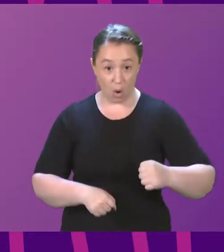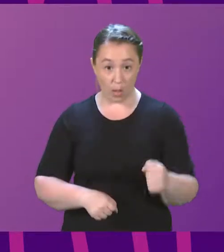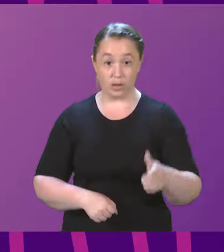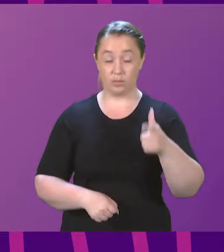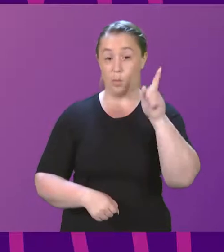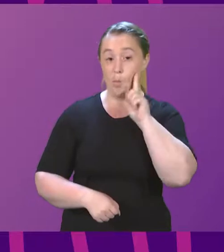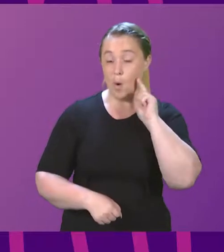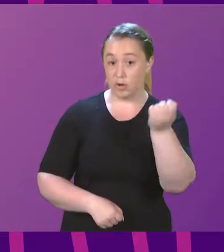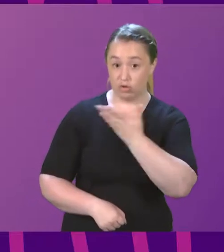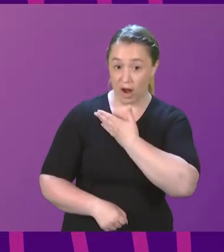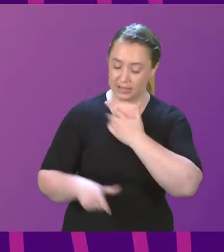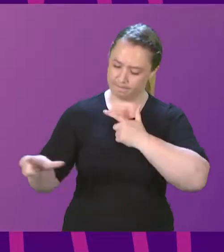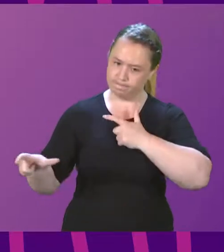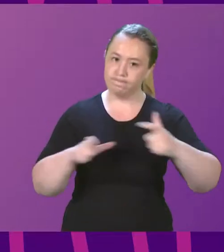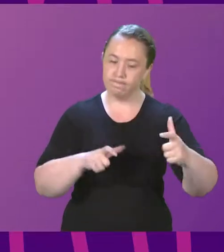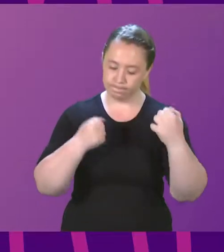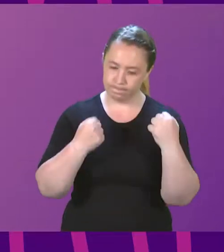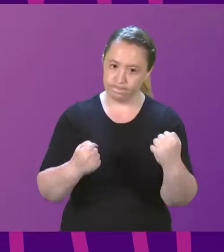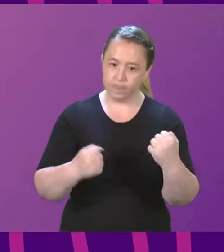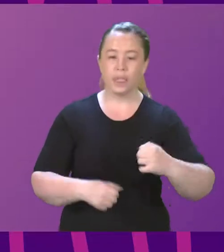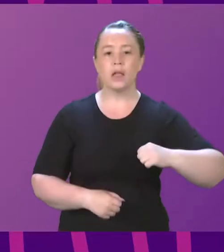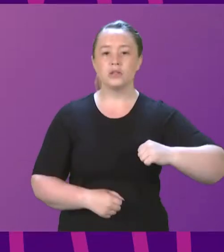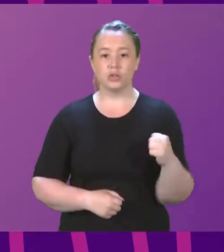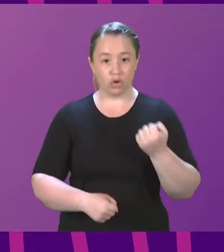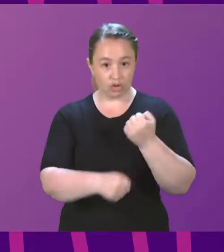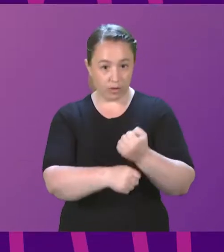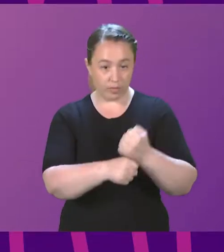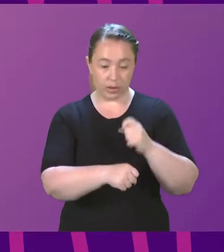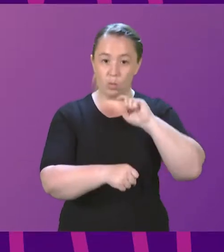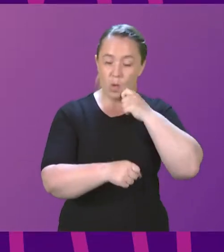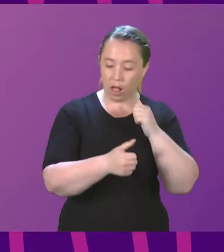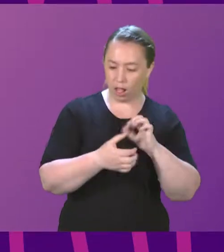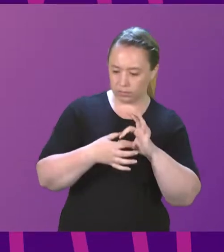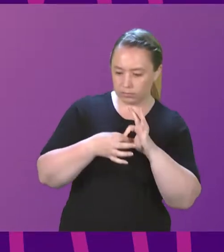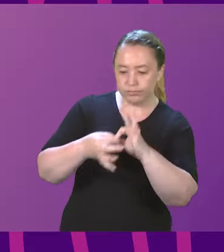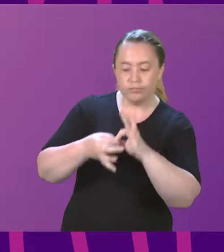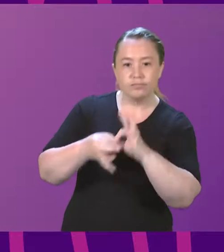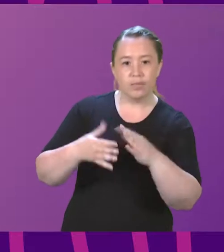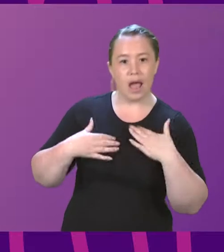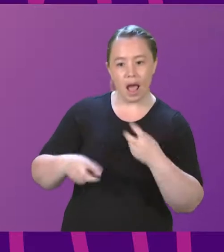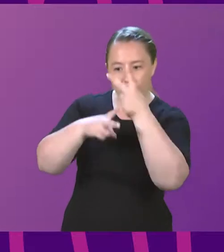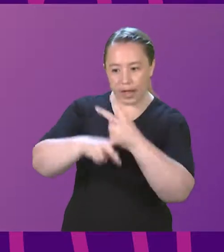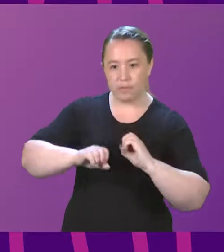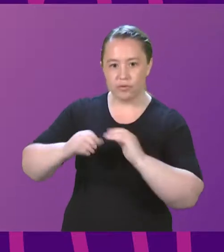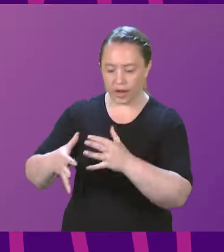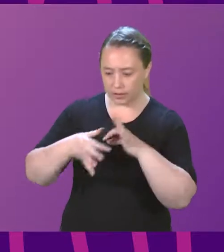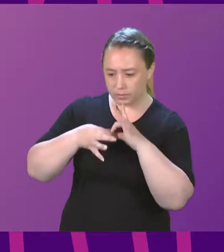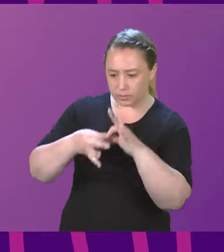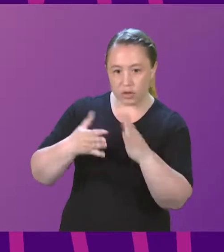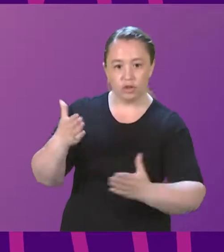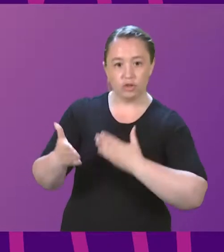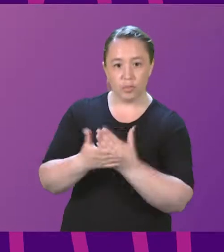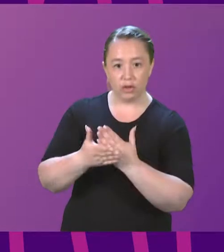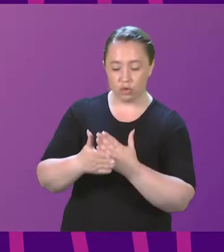intact. And the Scottish Government will continue to work with health care providers to ensure that the appropriate support mechanisms